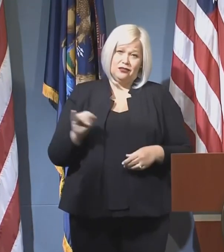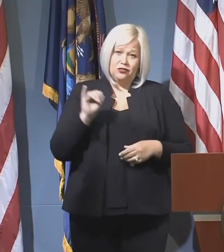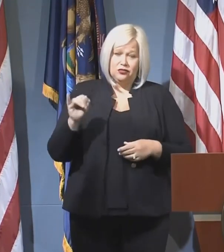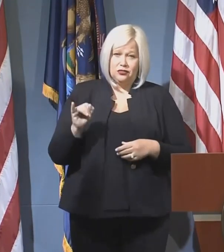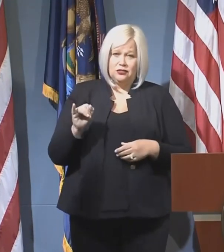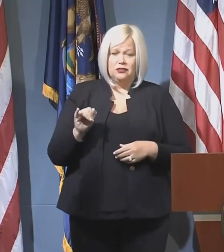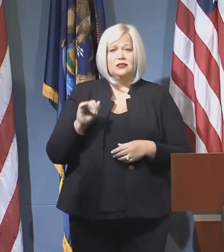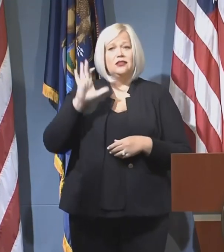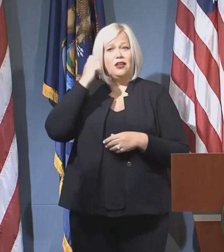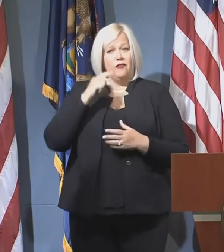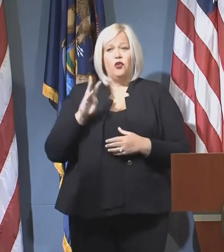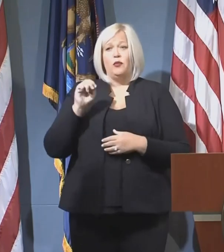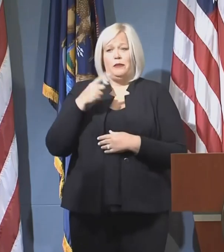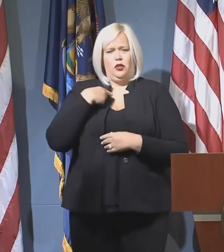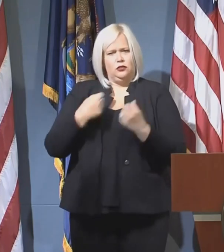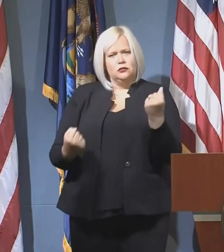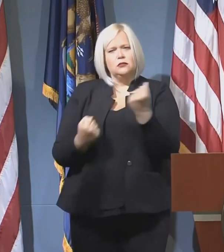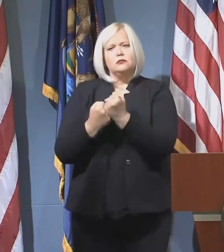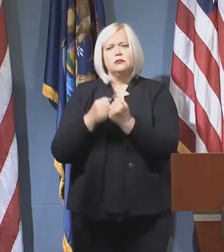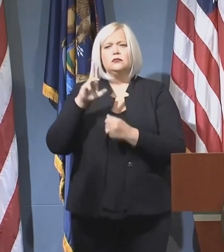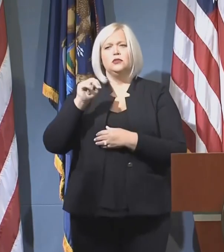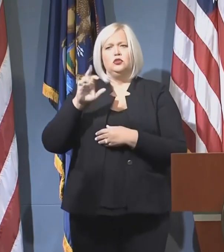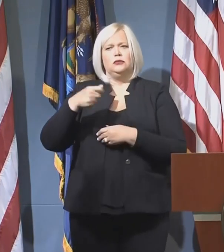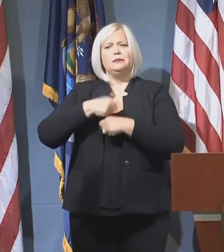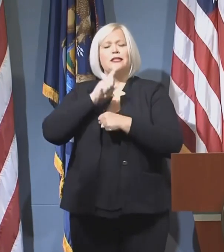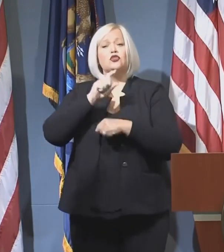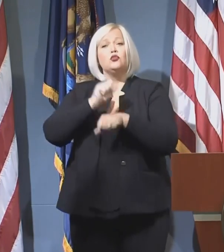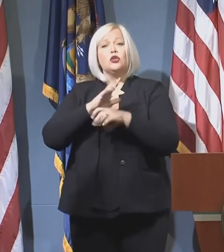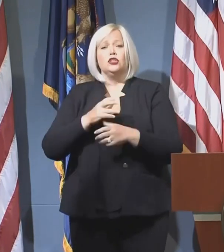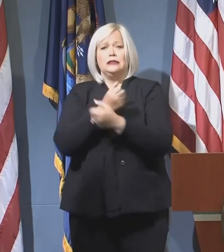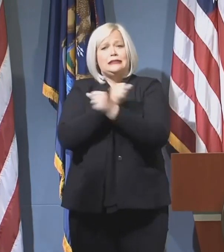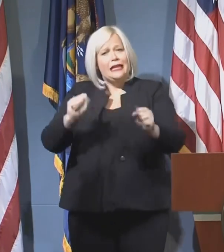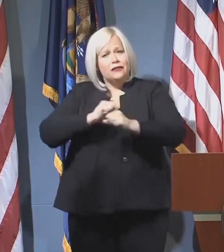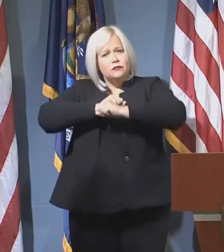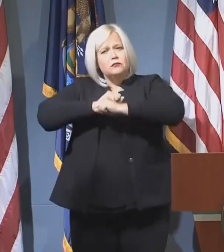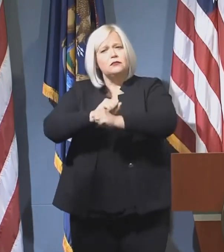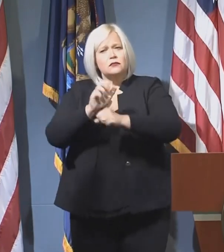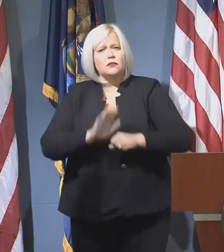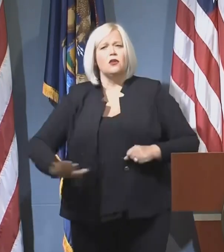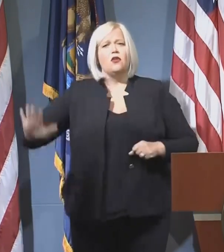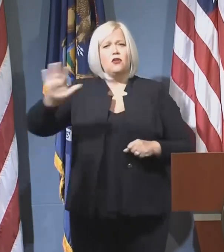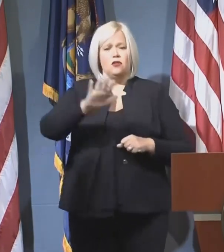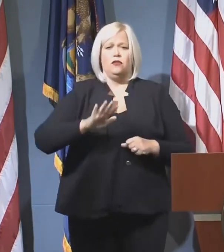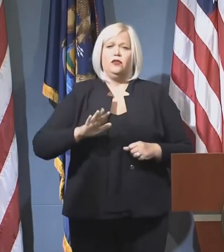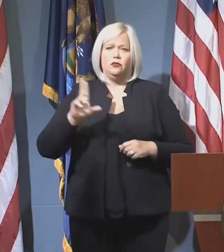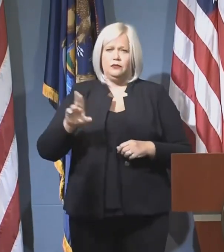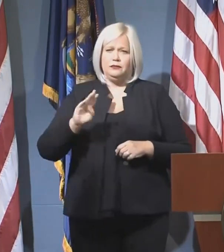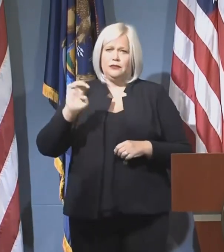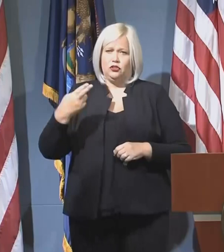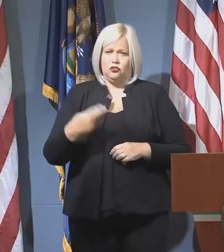unions and ensure that our workers are protected and safe in every workplace. Thank you.